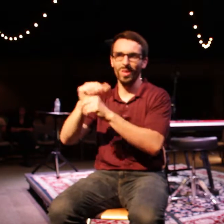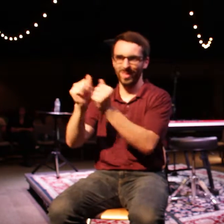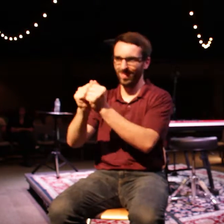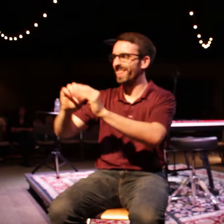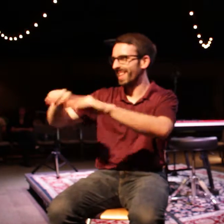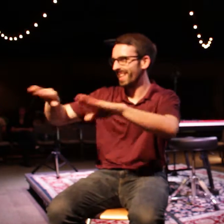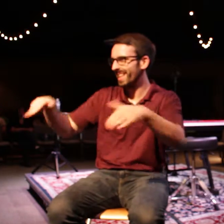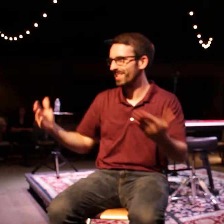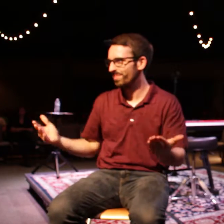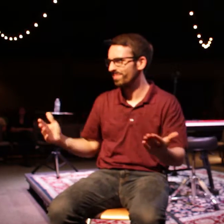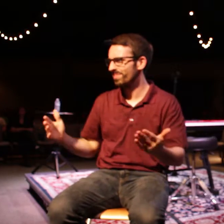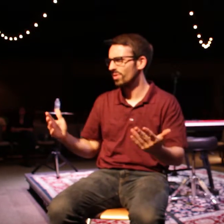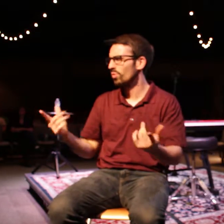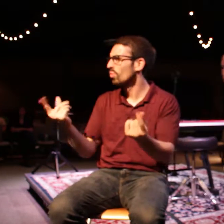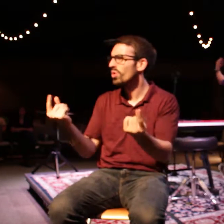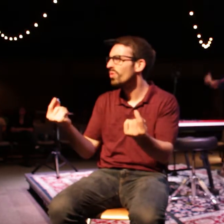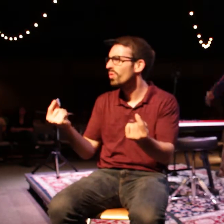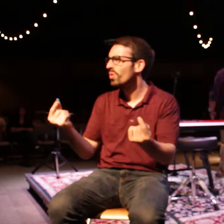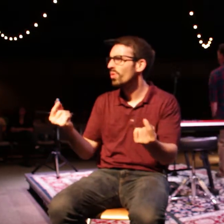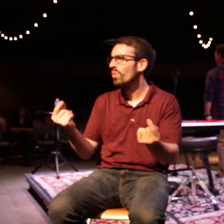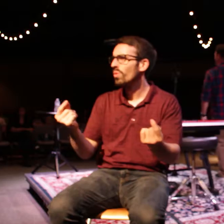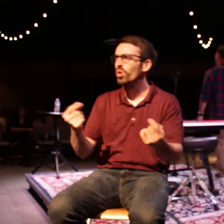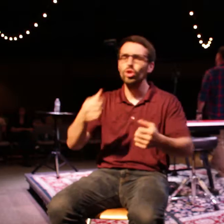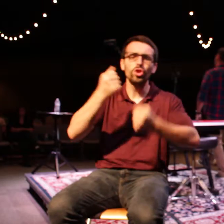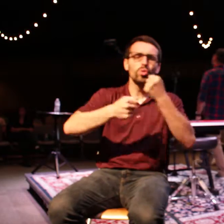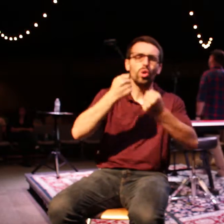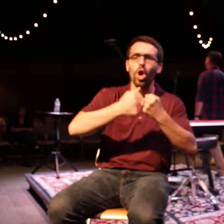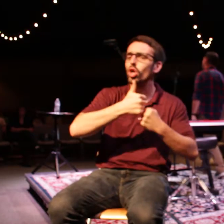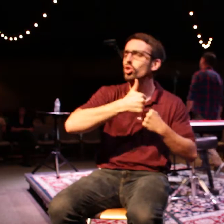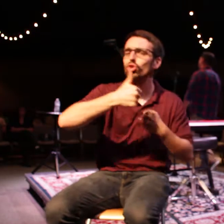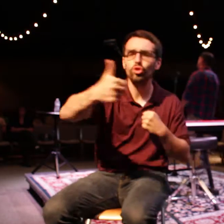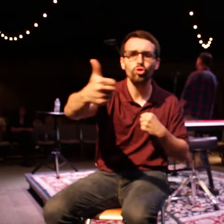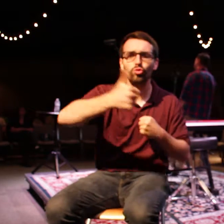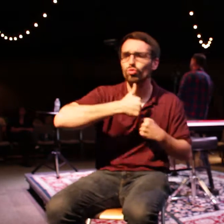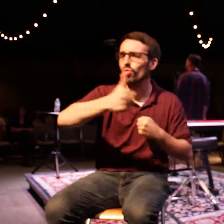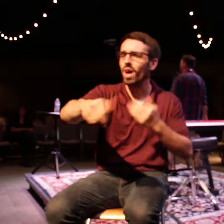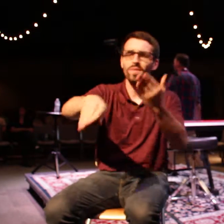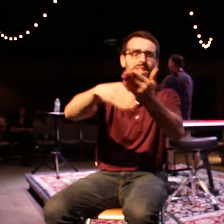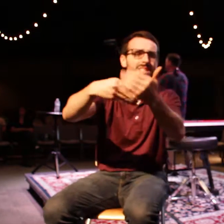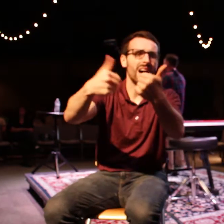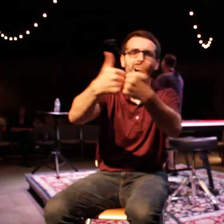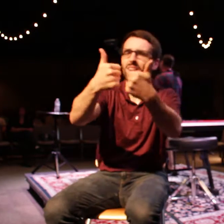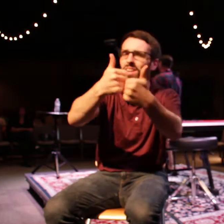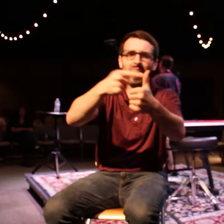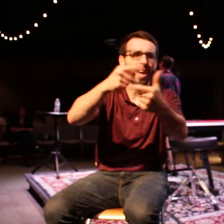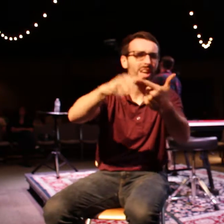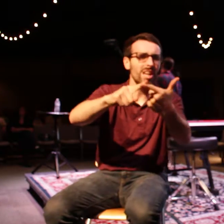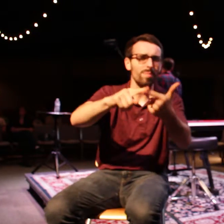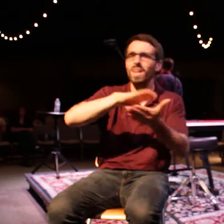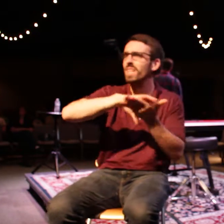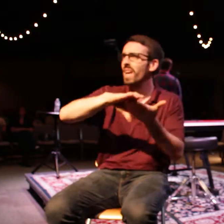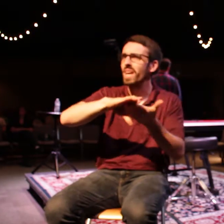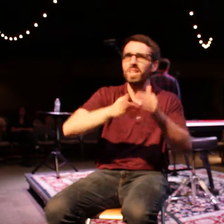to the soccer matches and you bake cupcakes for the second grade class and you try to make it to Fit Body Boot Camp once a week.